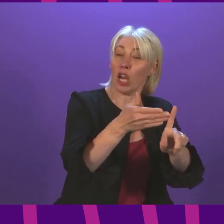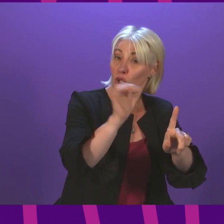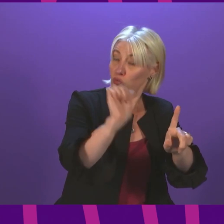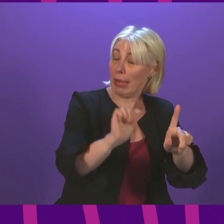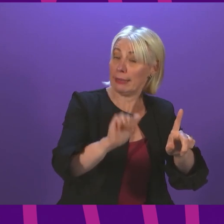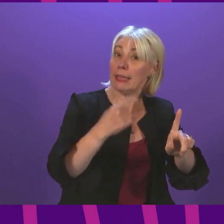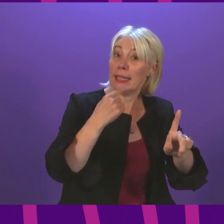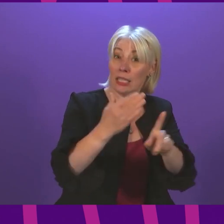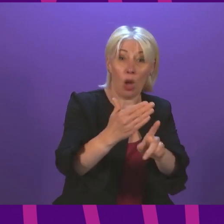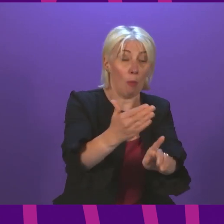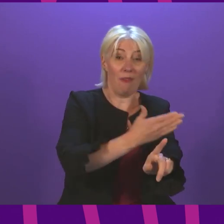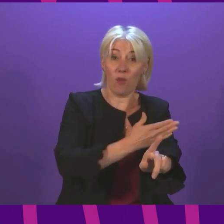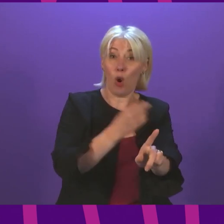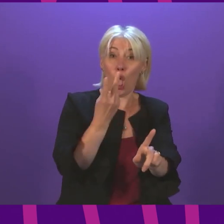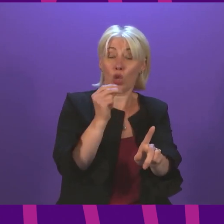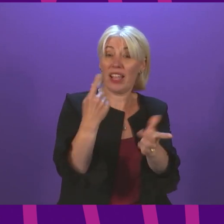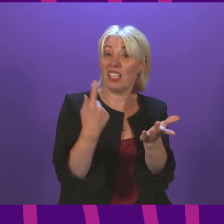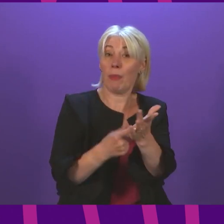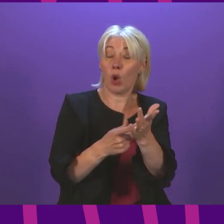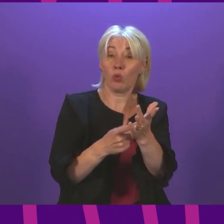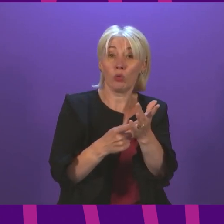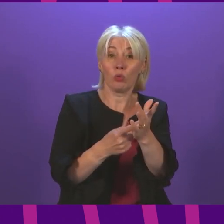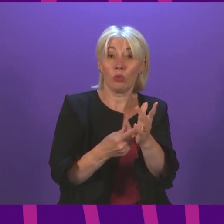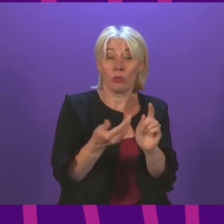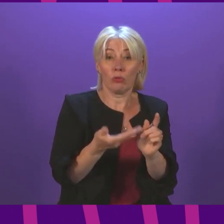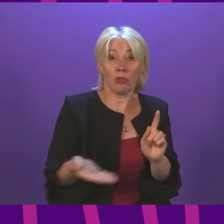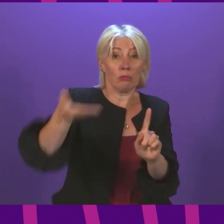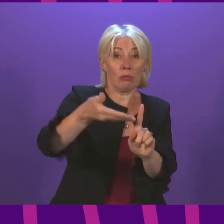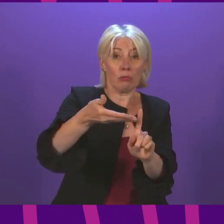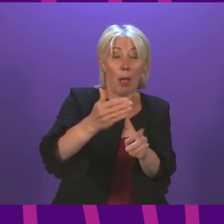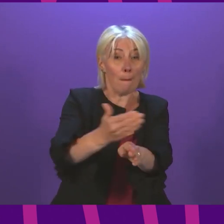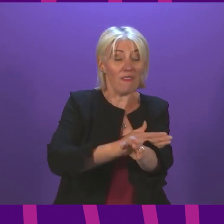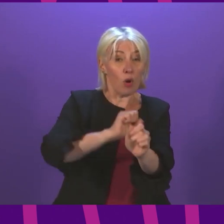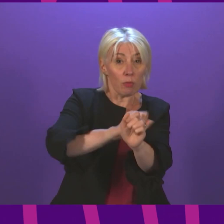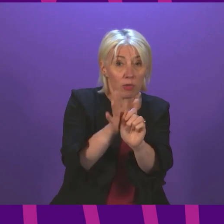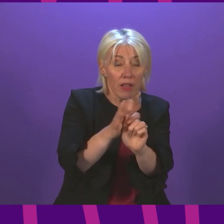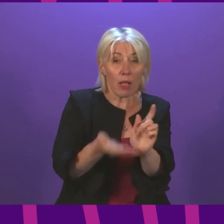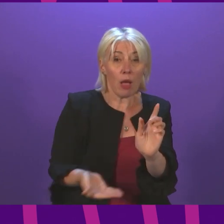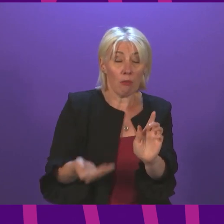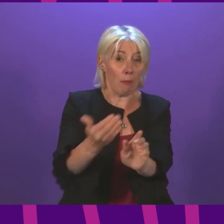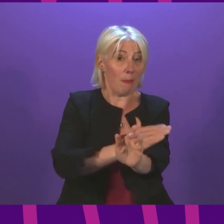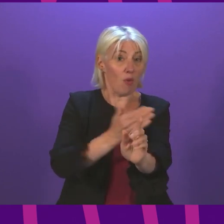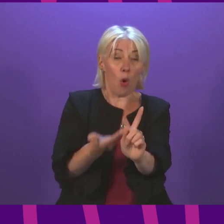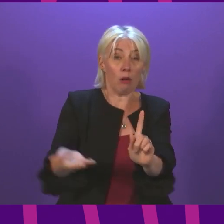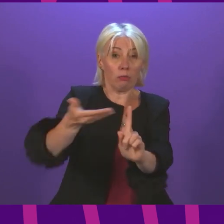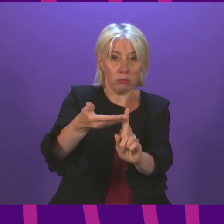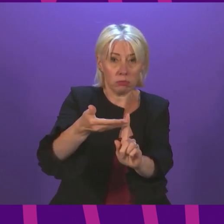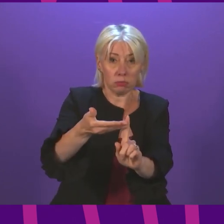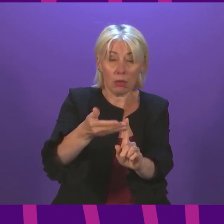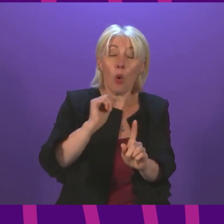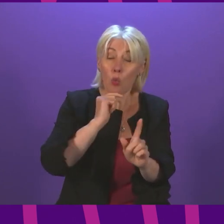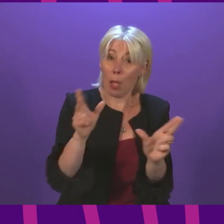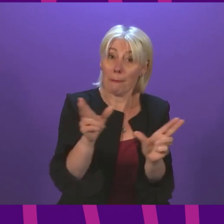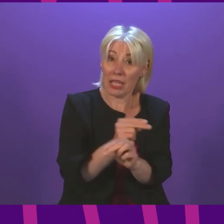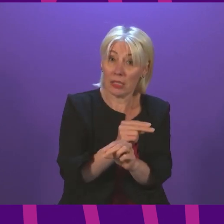prior to this £20 uplift ever being in place, pre-pandemic, pre-uplift. And they are set to be missed, and by